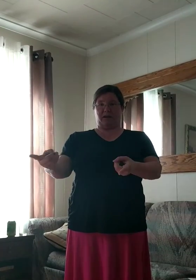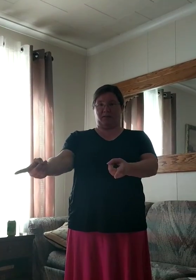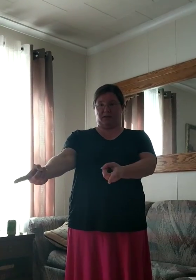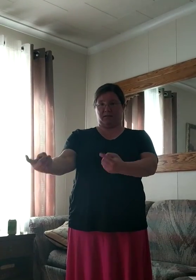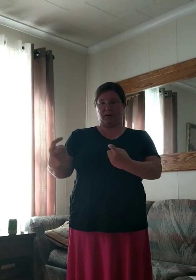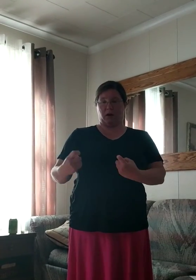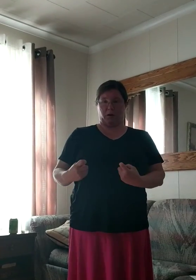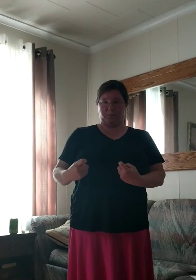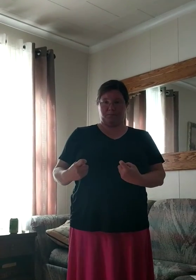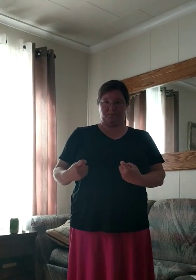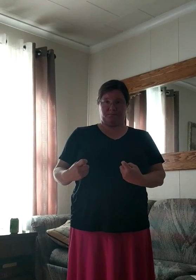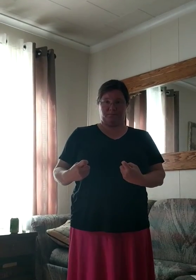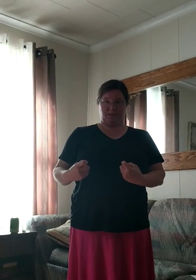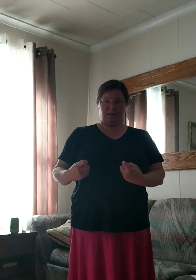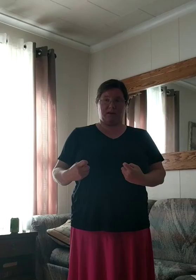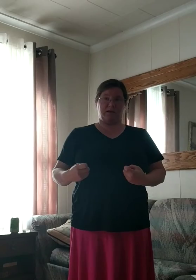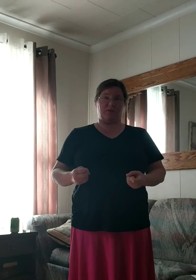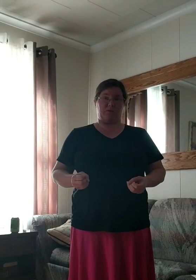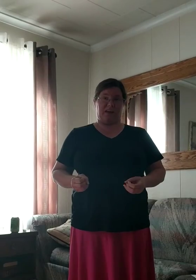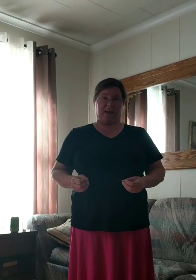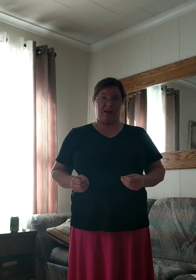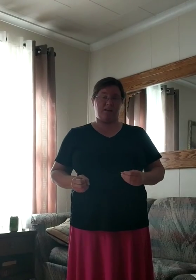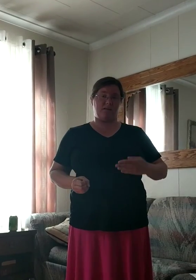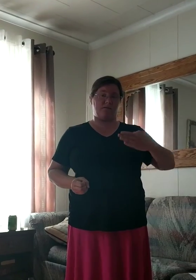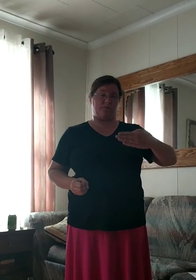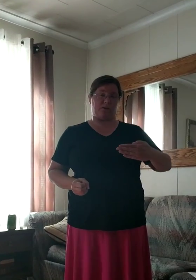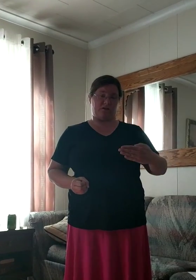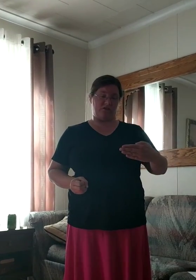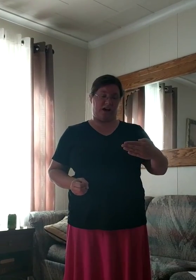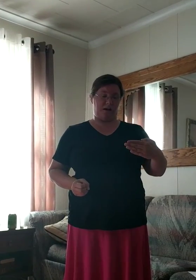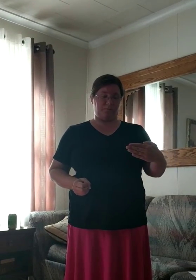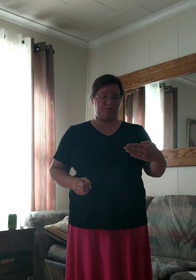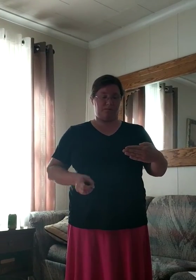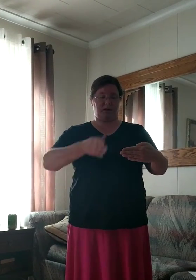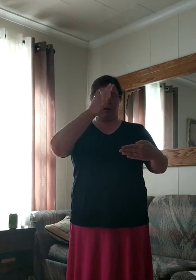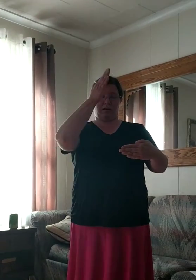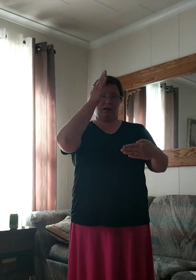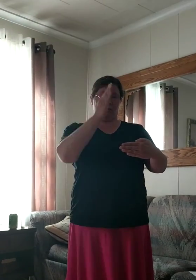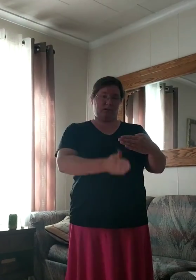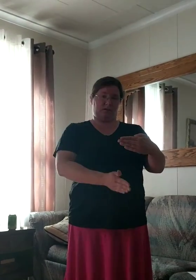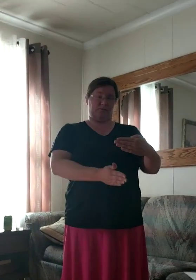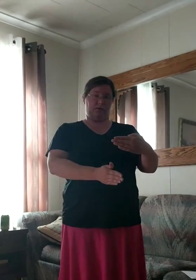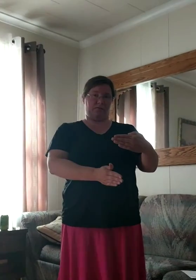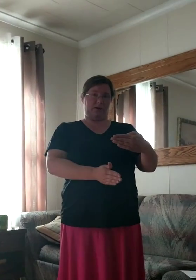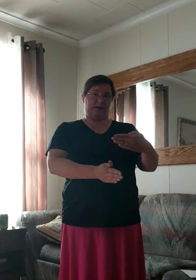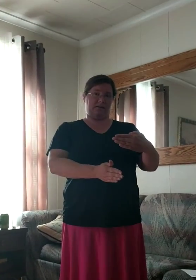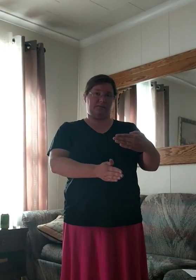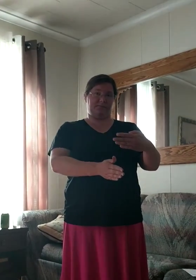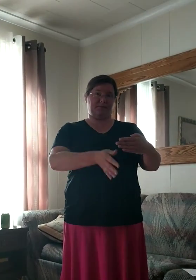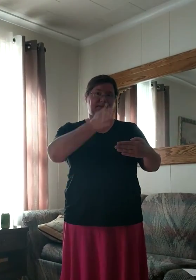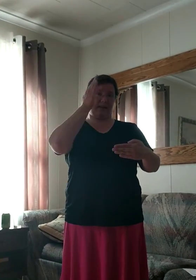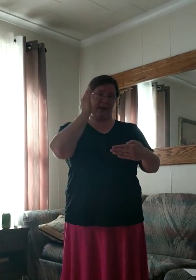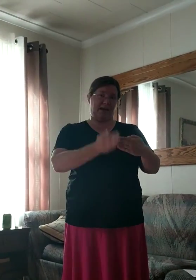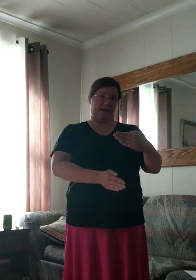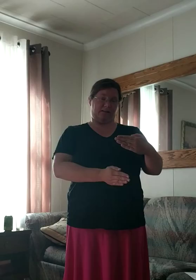them in. Come, to the end. Hand, so we're going to chop in front of our hand. End.